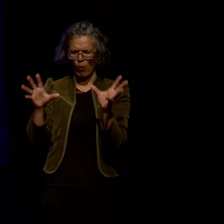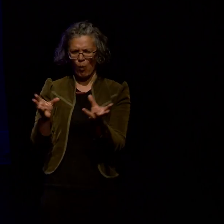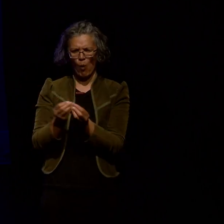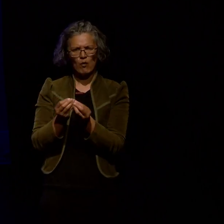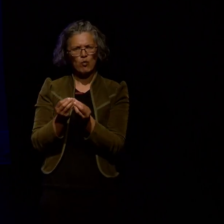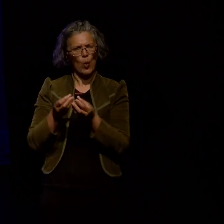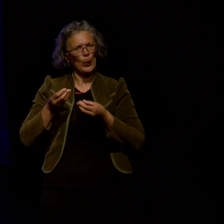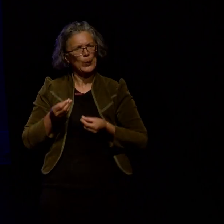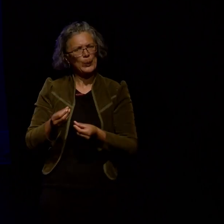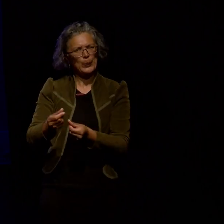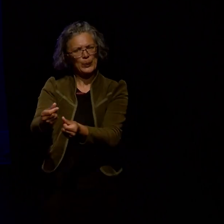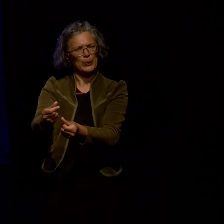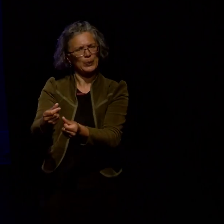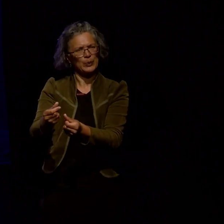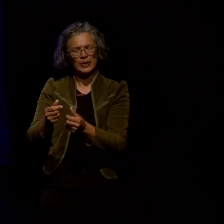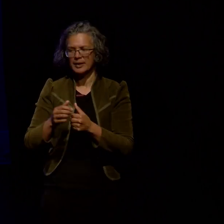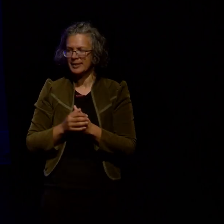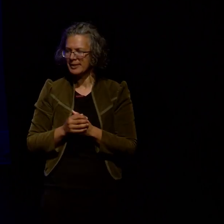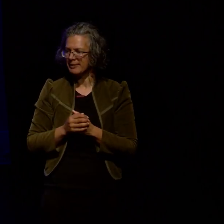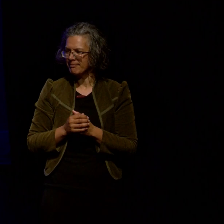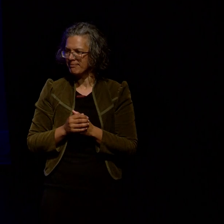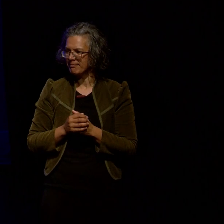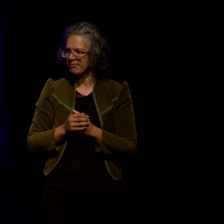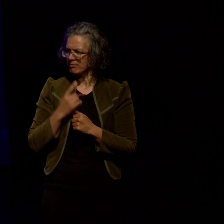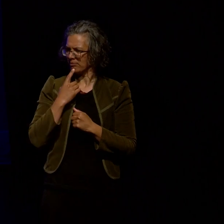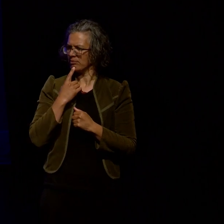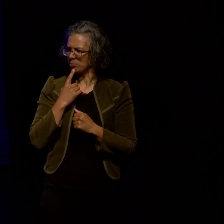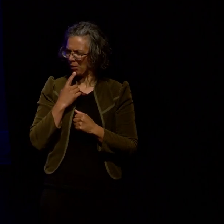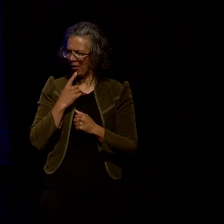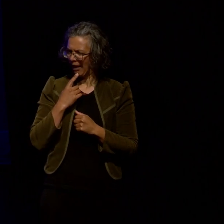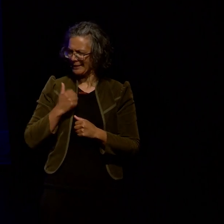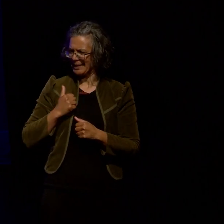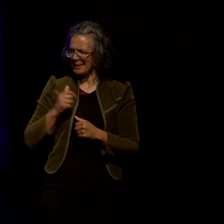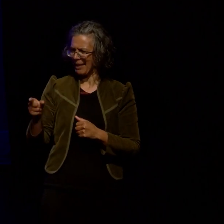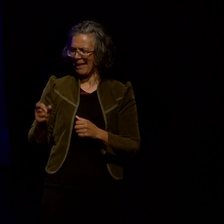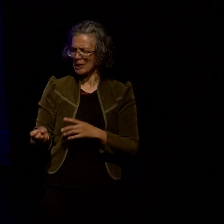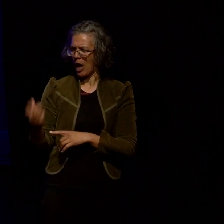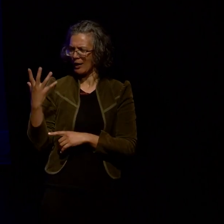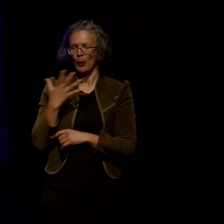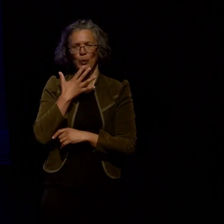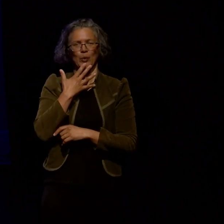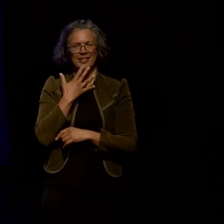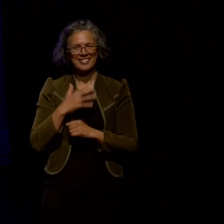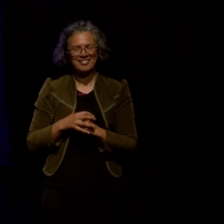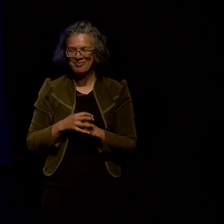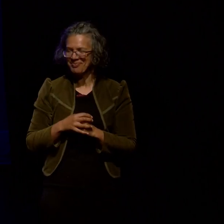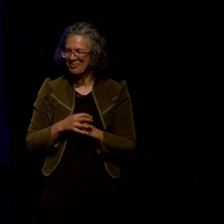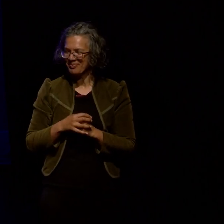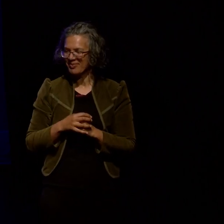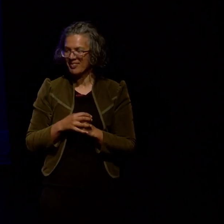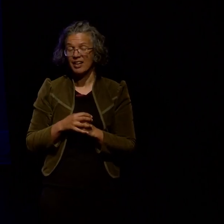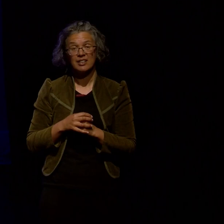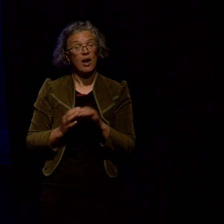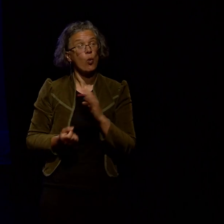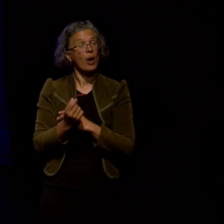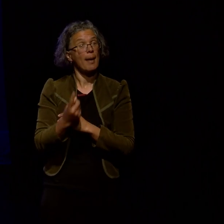and the other thing that we did and we only did it a few times oh that's a different slide than I was expecting okay what we did was we ended up